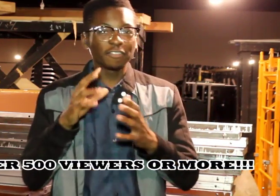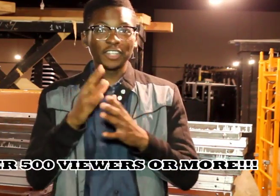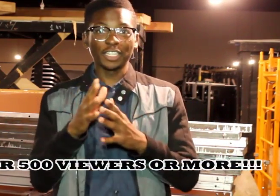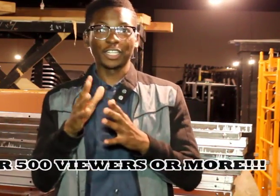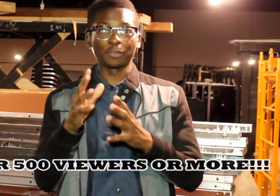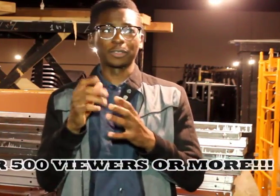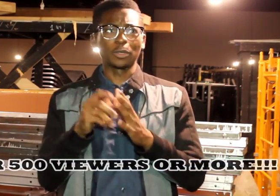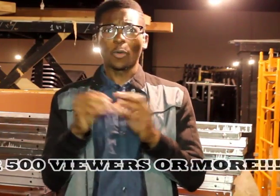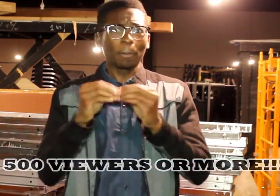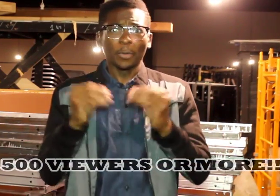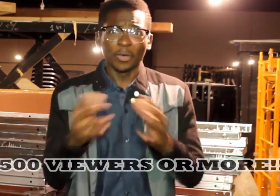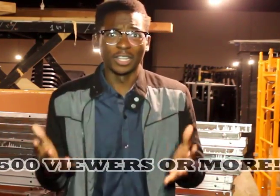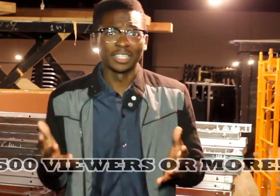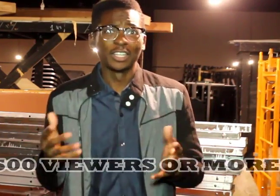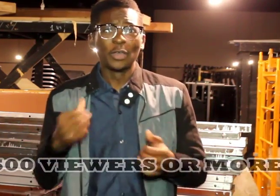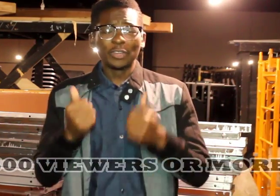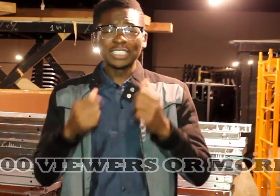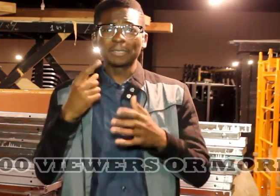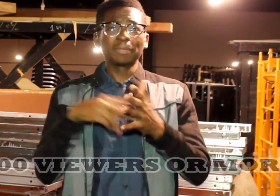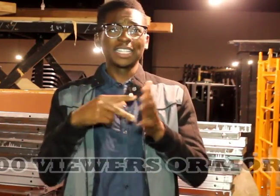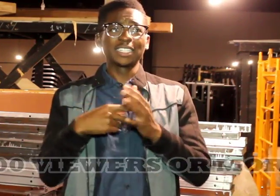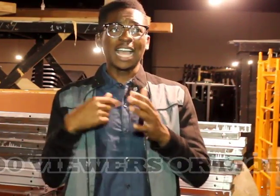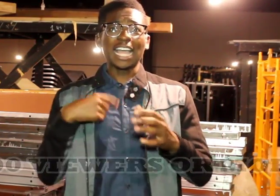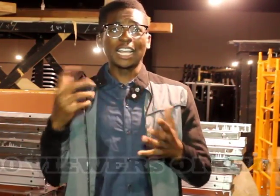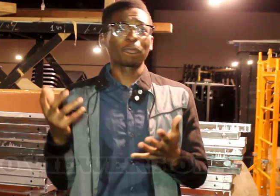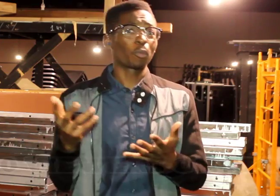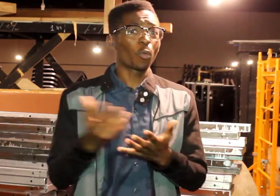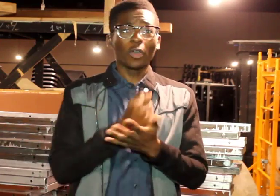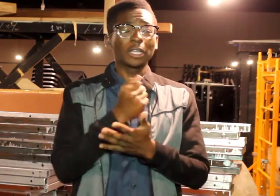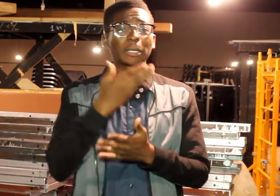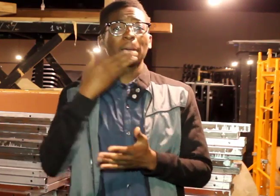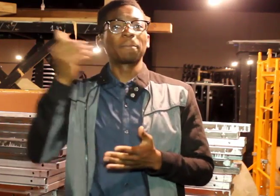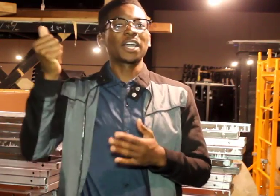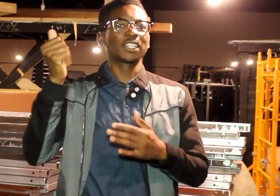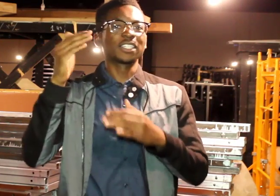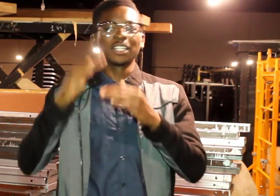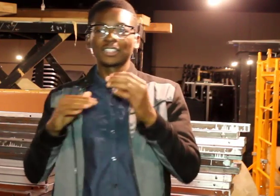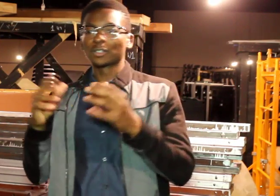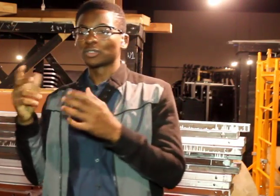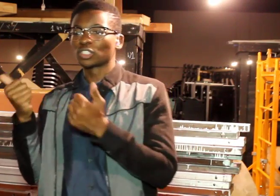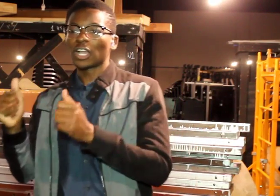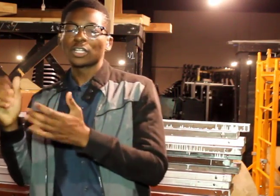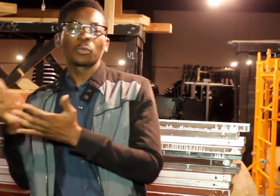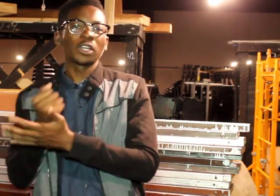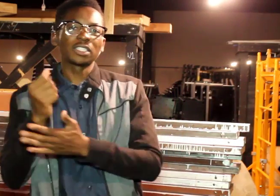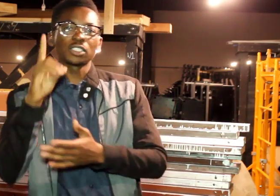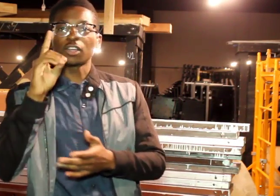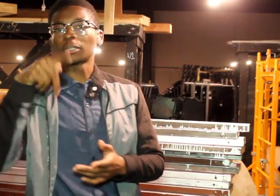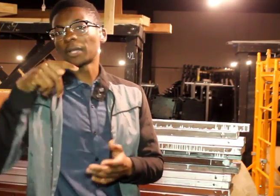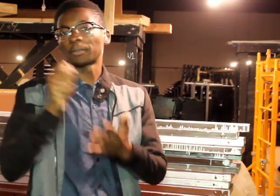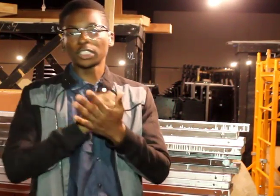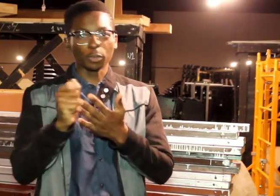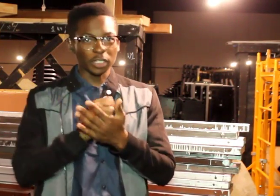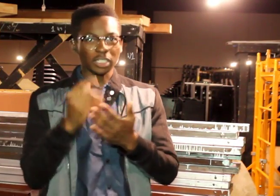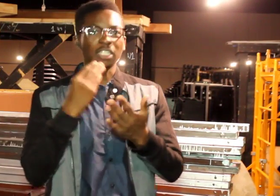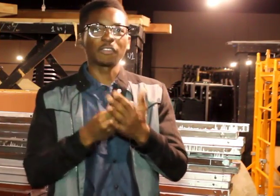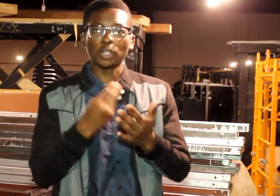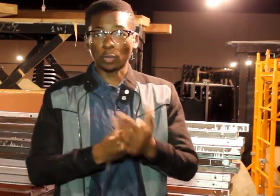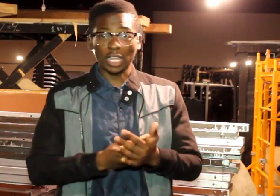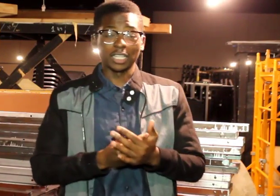video or more. Over people Which means I have won better than trying to win the Dr. Pepper's tuition to give you a ride.